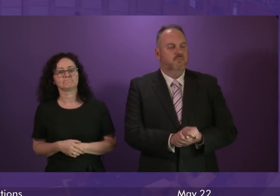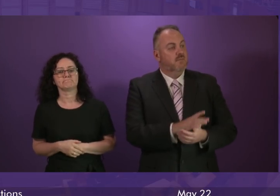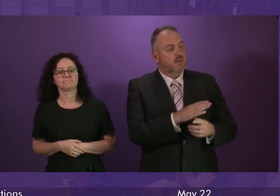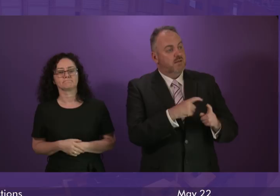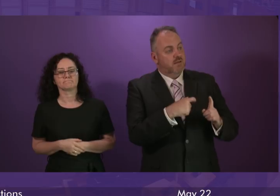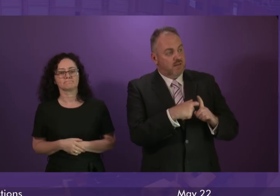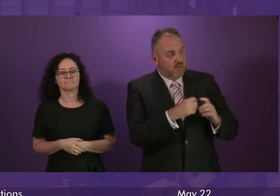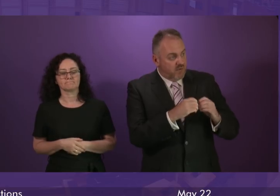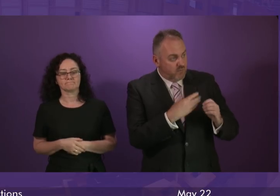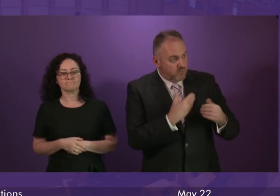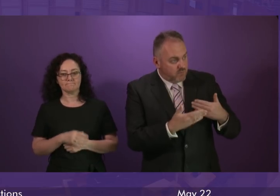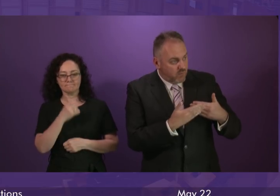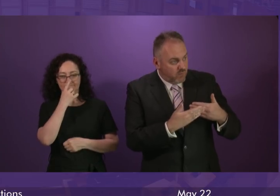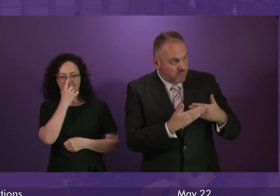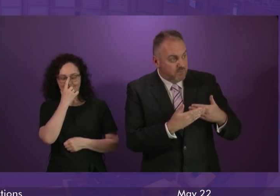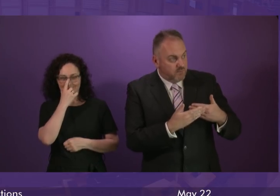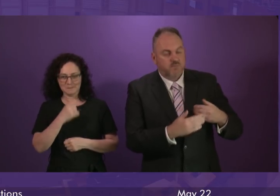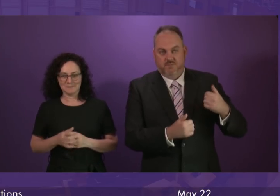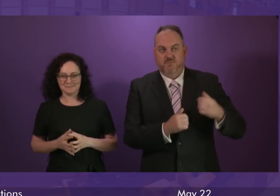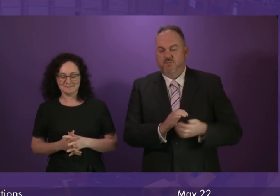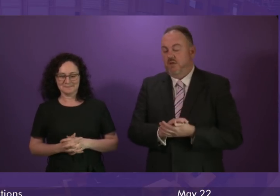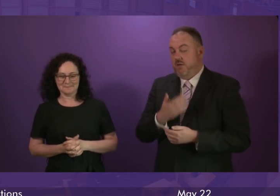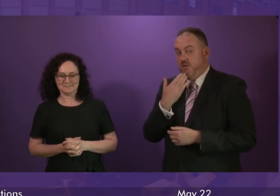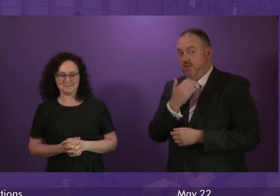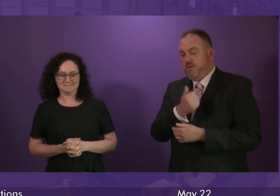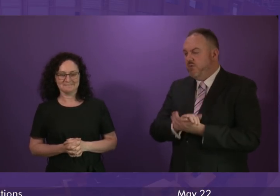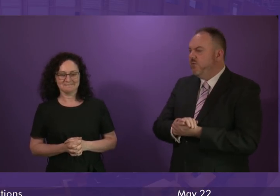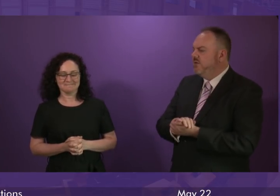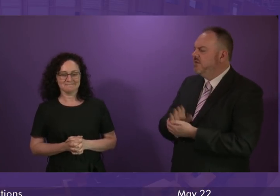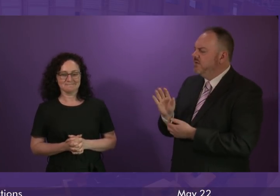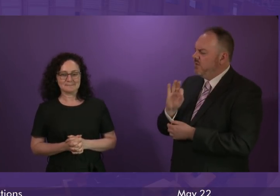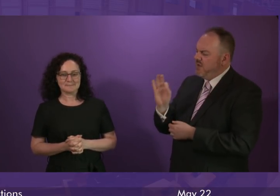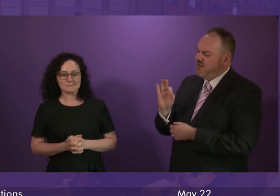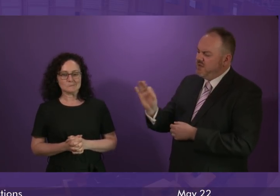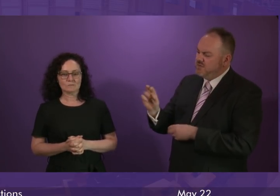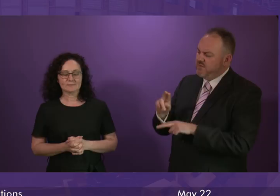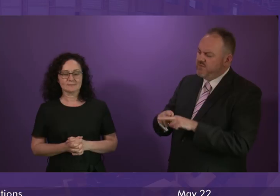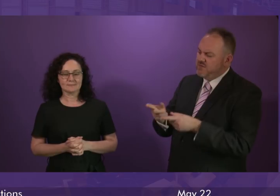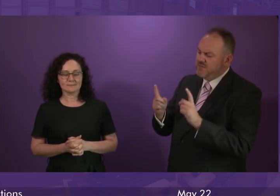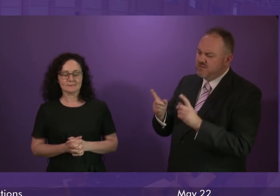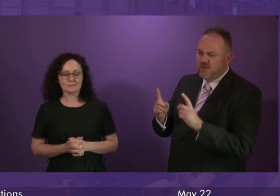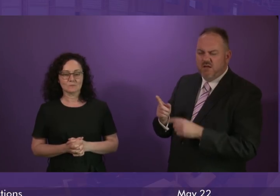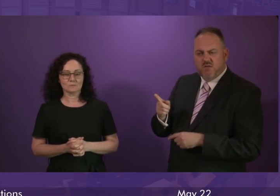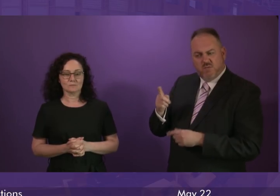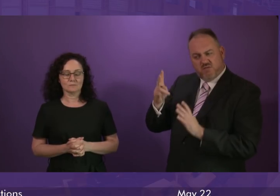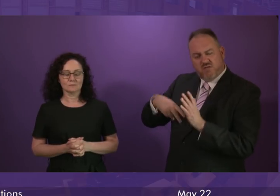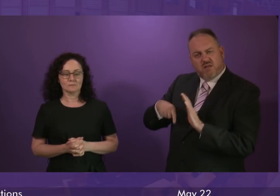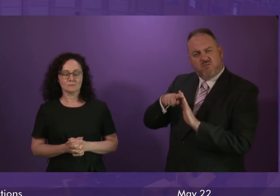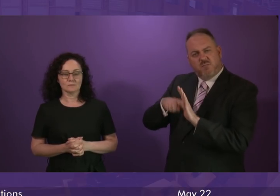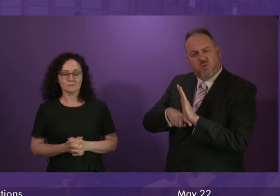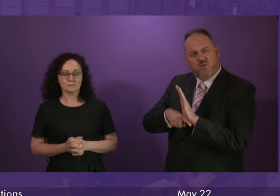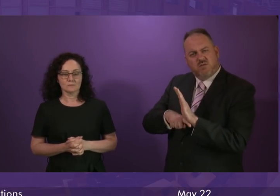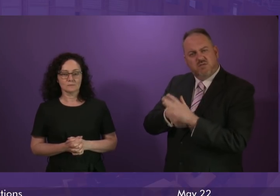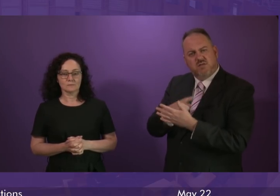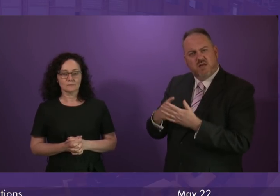Keith Brown, do you still... Yes. Keith Brown. Thank you, President Officer. Can I ask the First Minister whether she has read the report on the